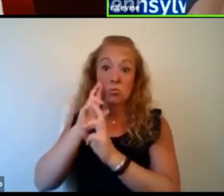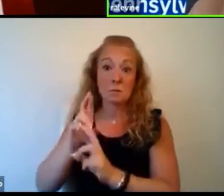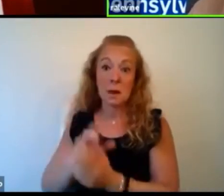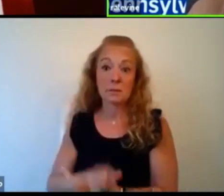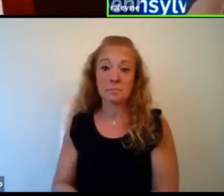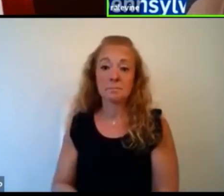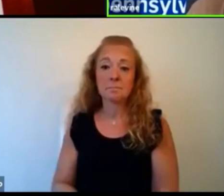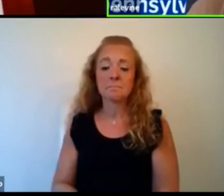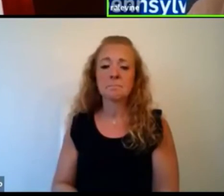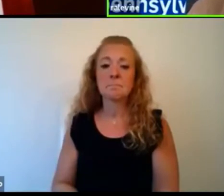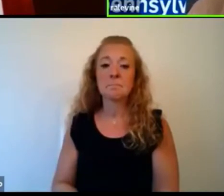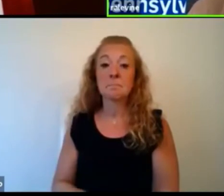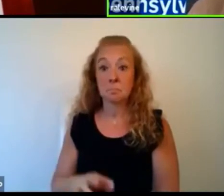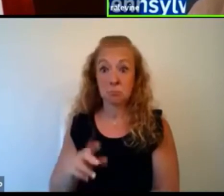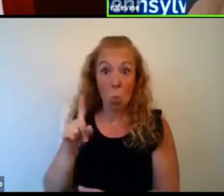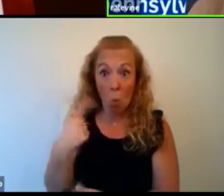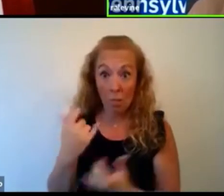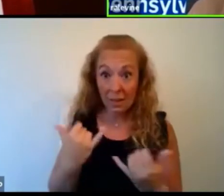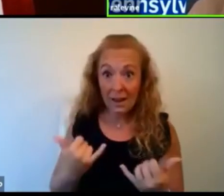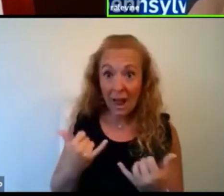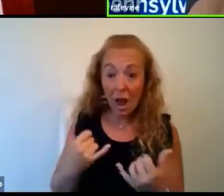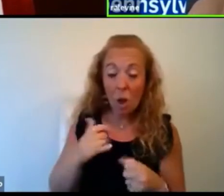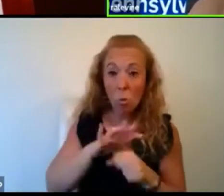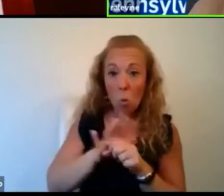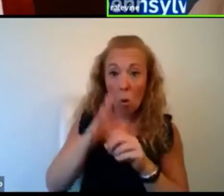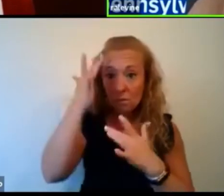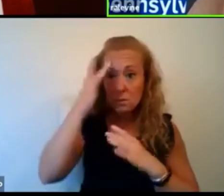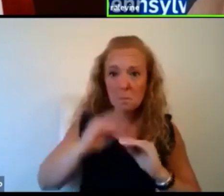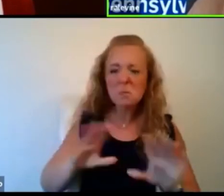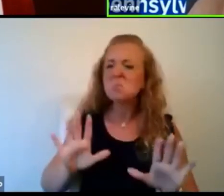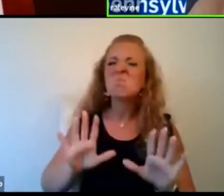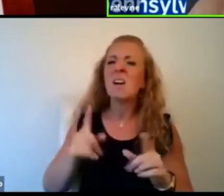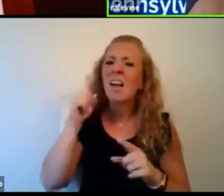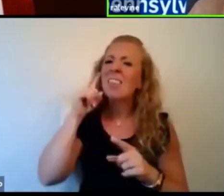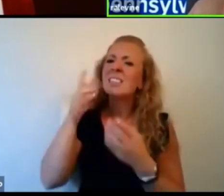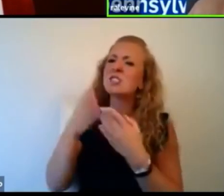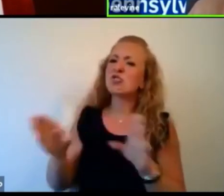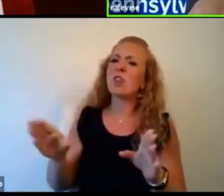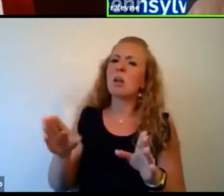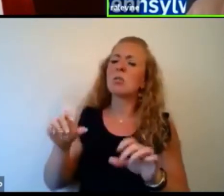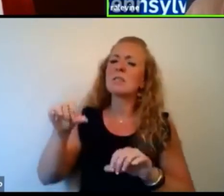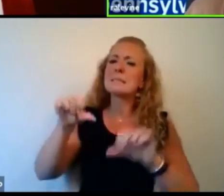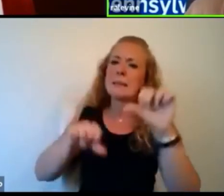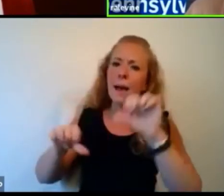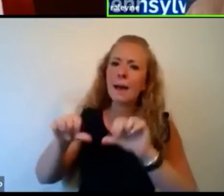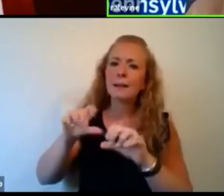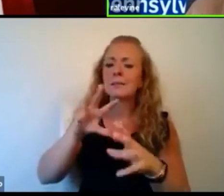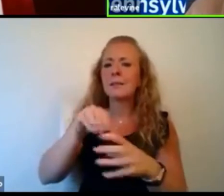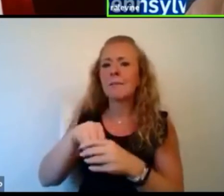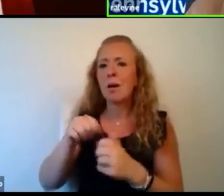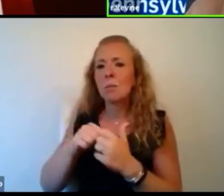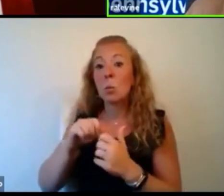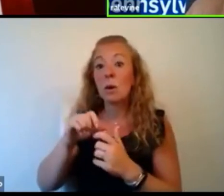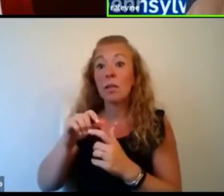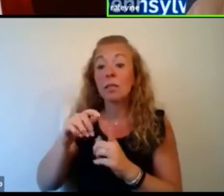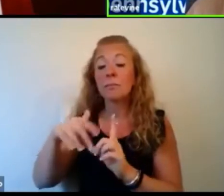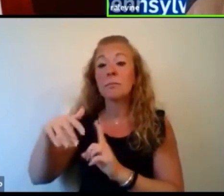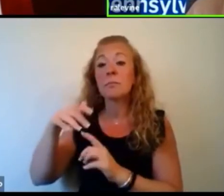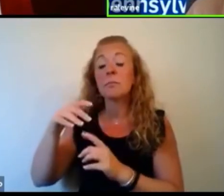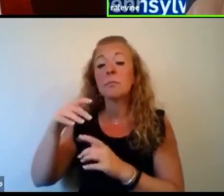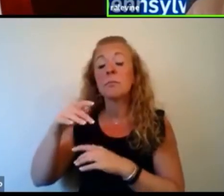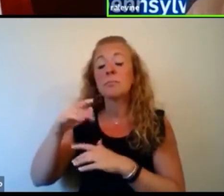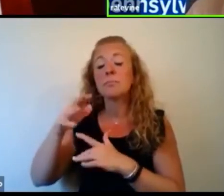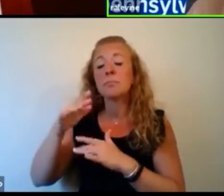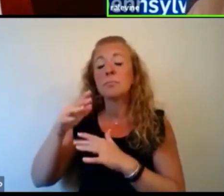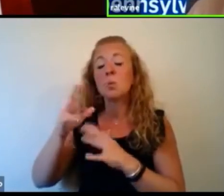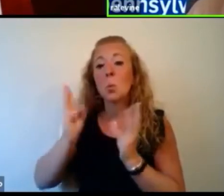think that's just during the global pandemic. I think that that's science before. So we could talk about the science involved with climate change and environmental issues. And